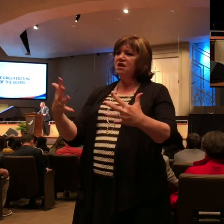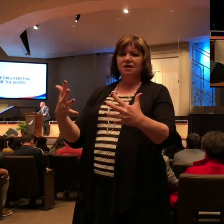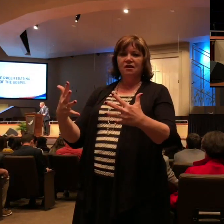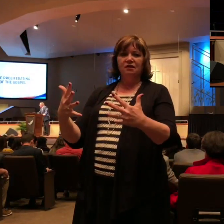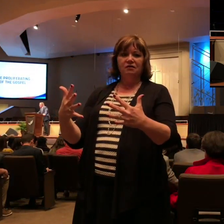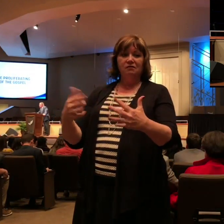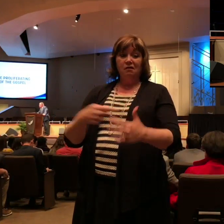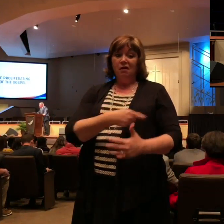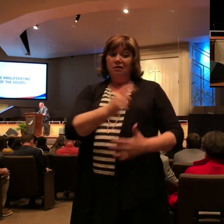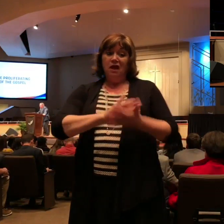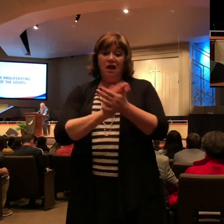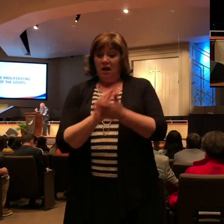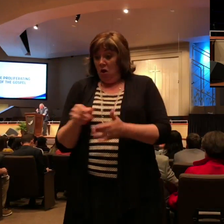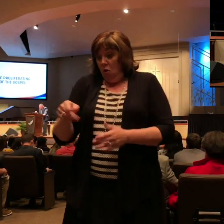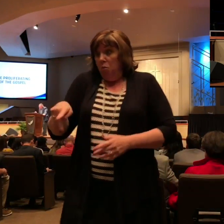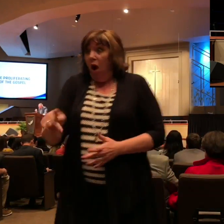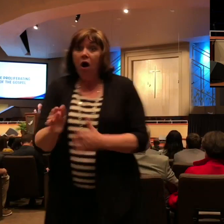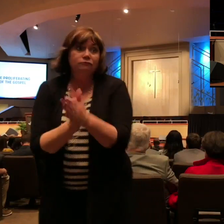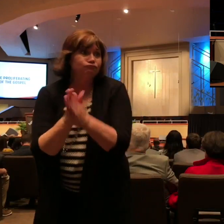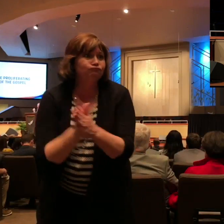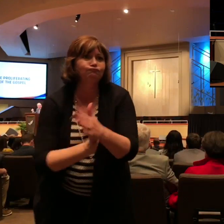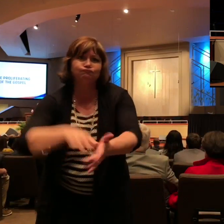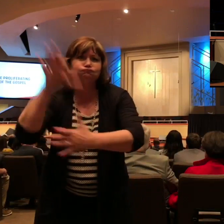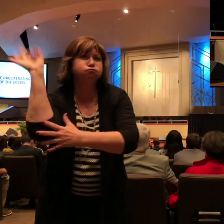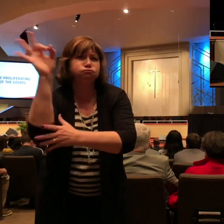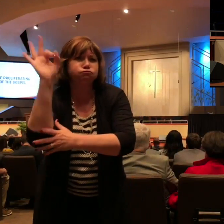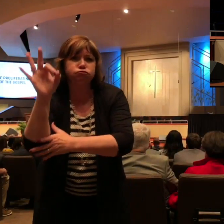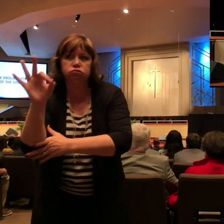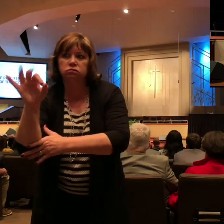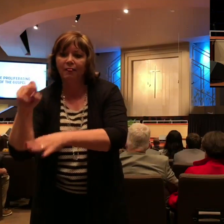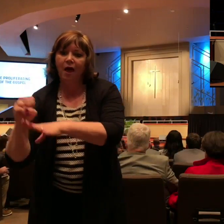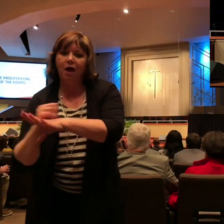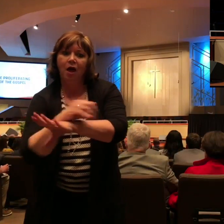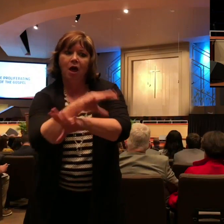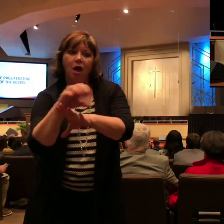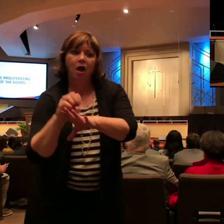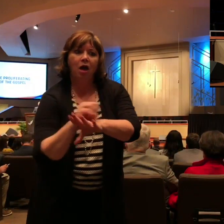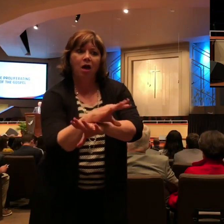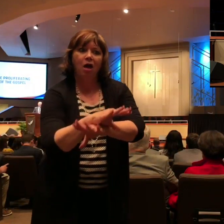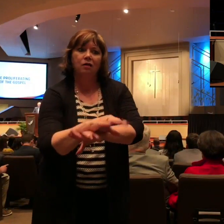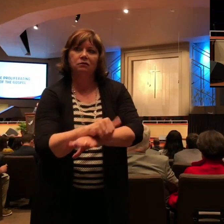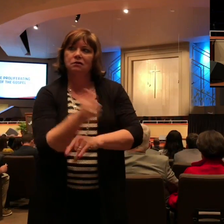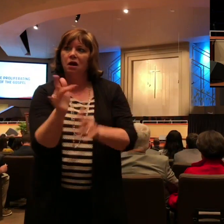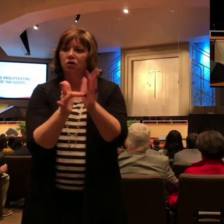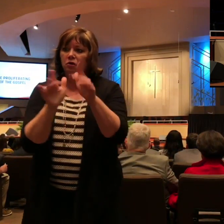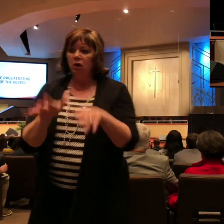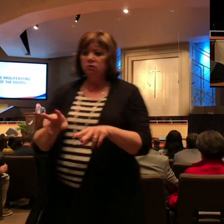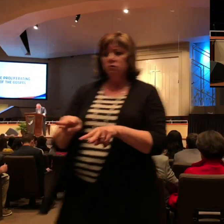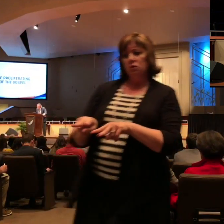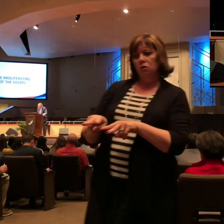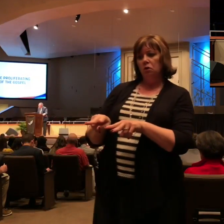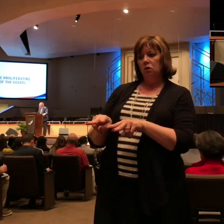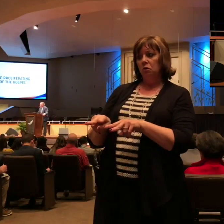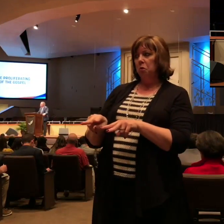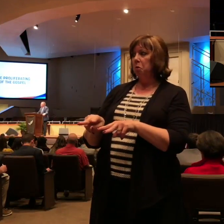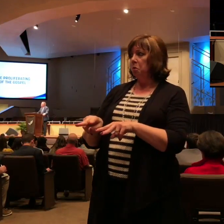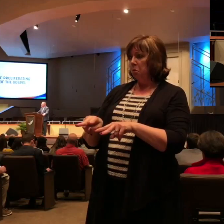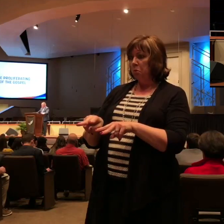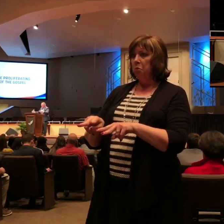begats enthusiasm. And zeal inspires zeal. And Paul was a leader. And his tireless commitment to the cause of